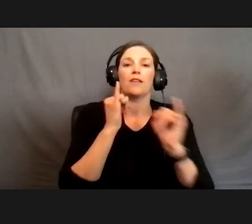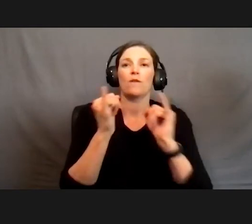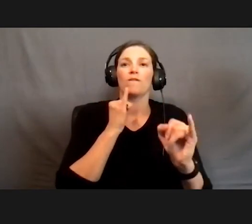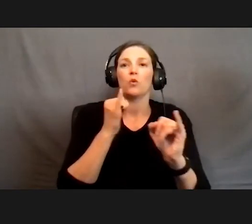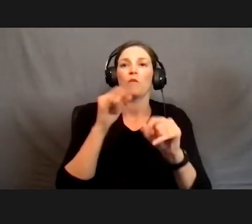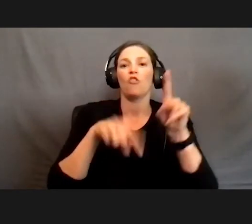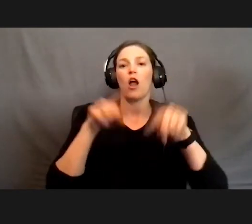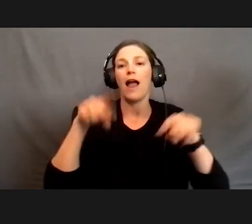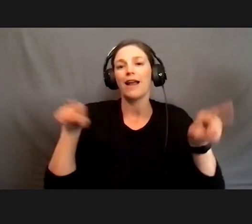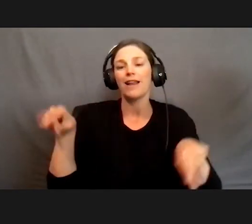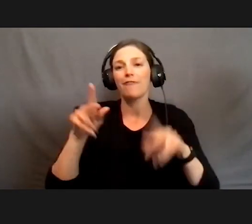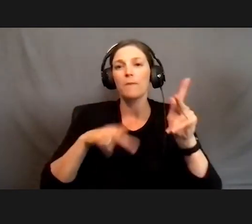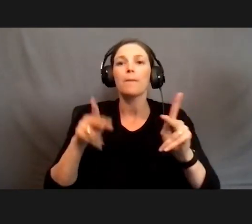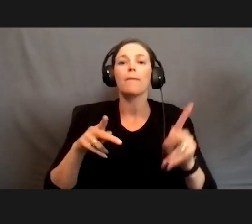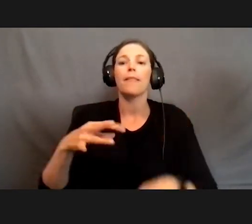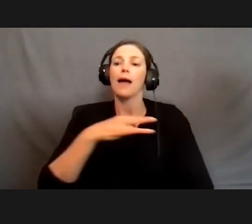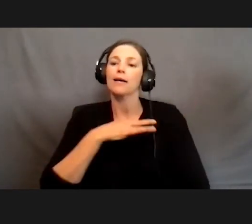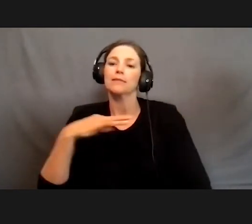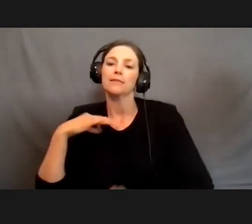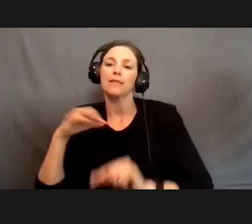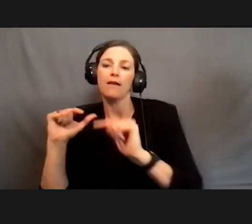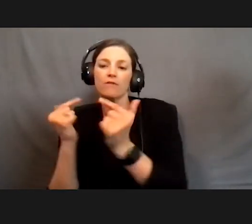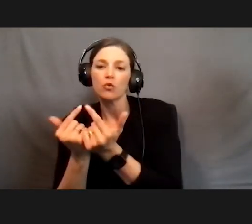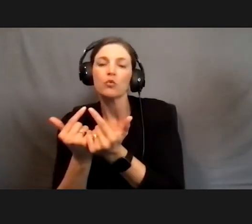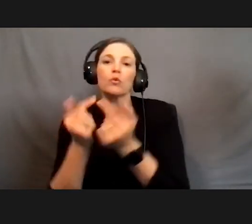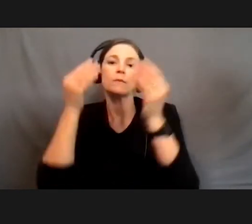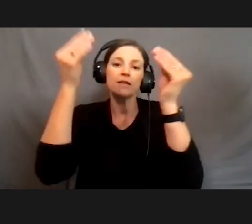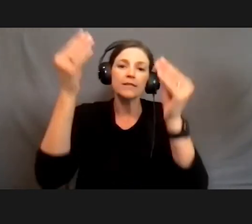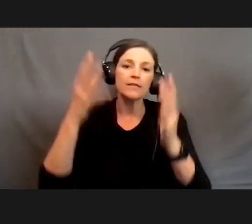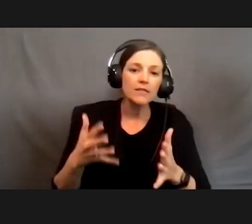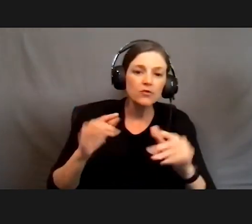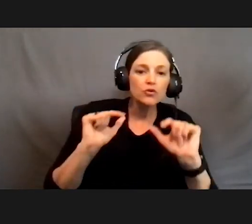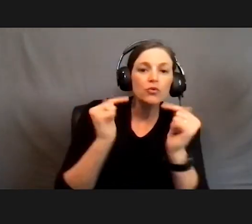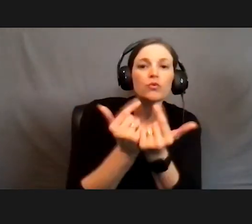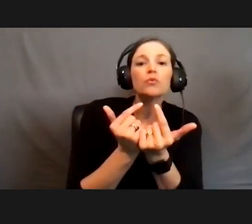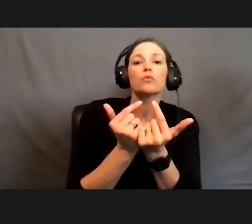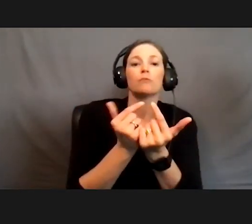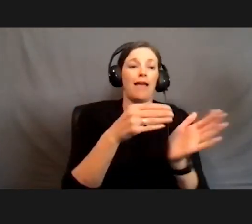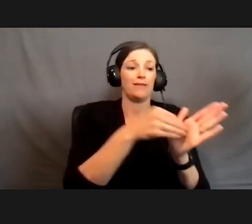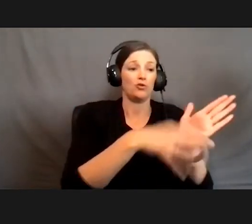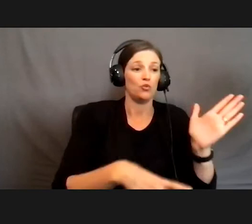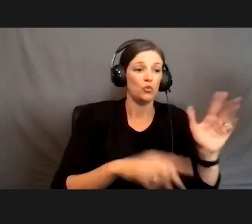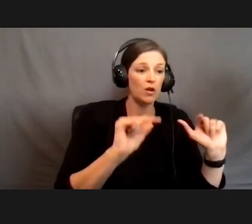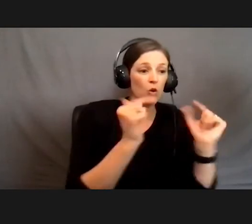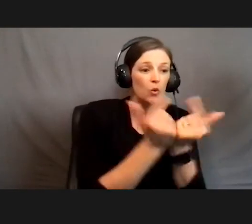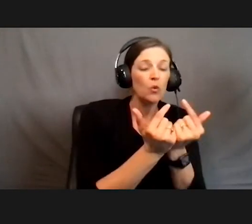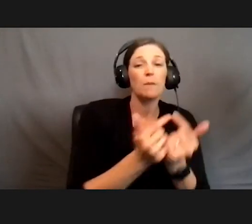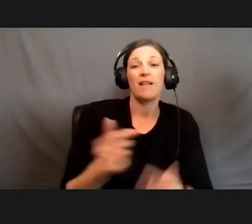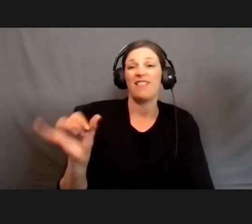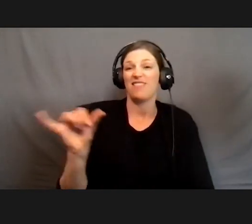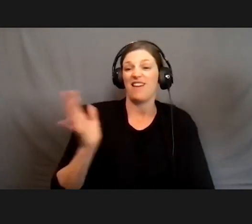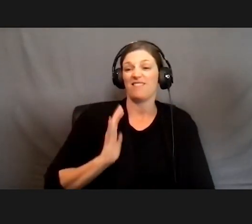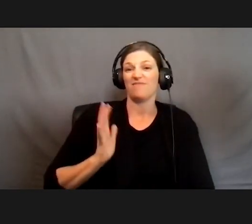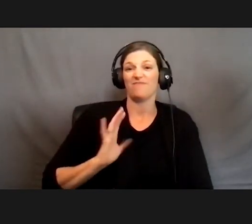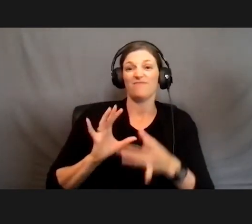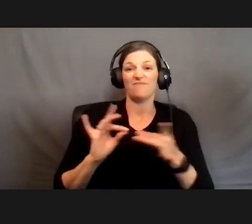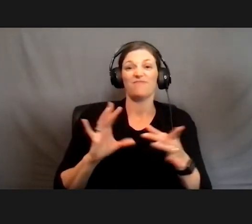have like a staff group interview, a faculty and students. And like I had said before, I do do mock interviews before.